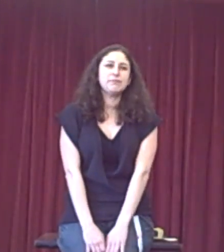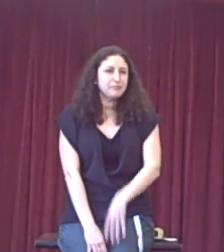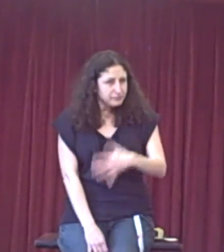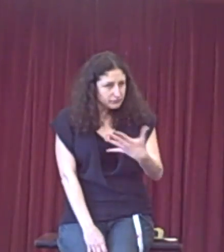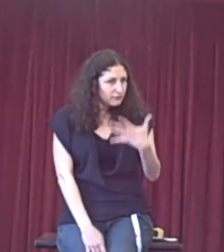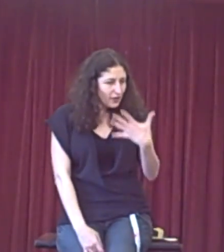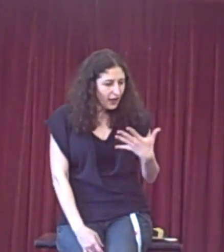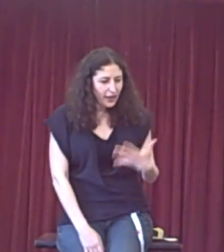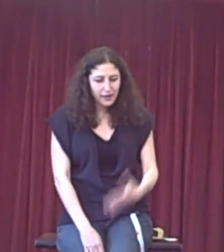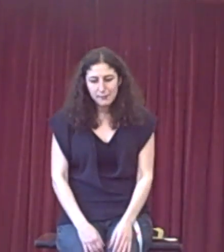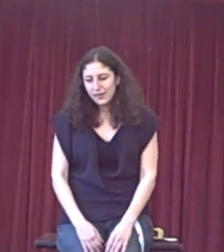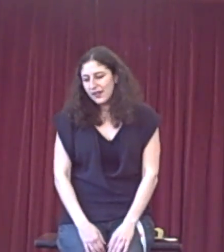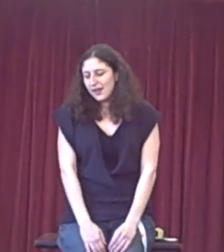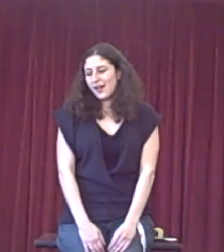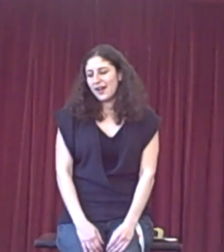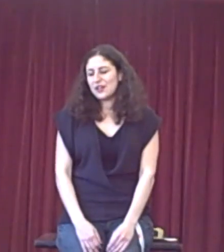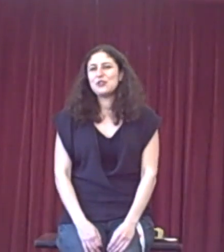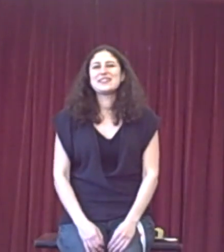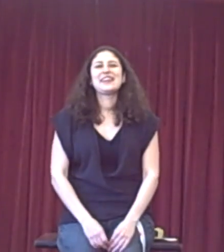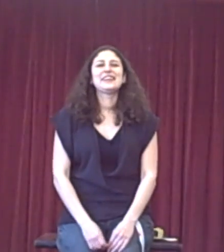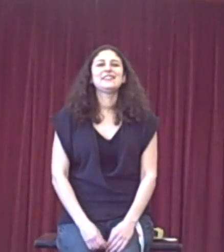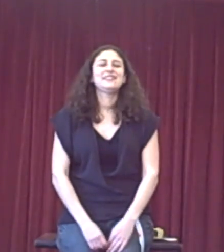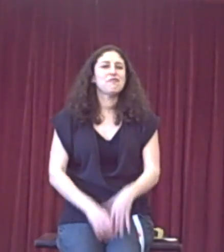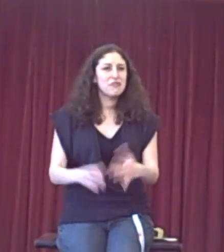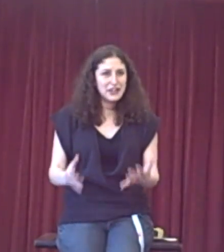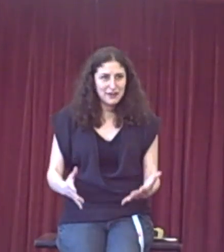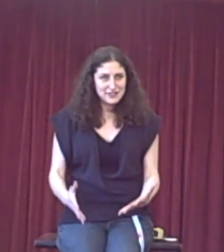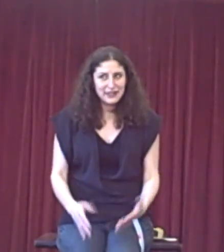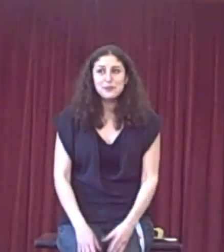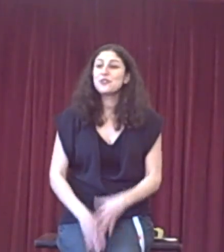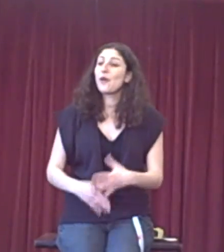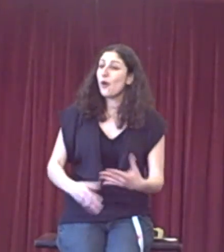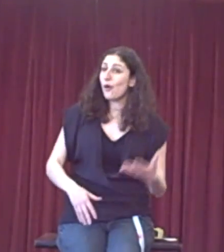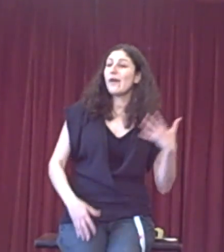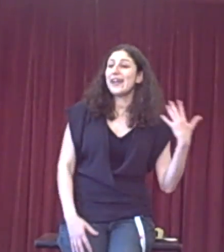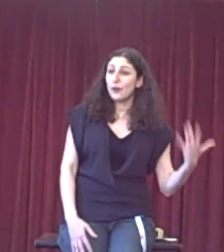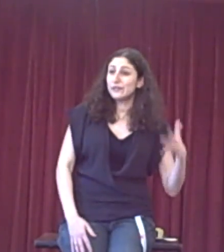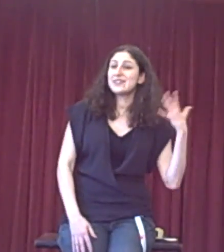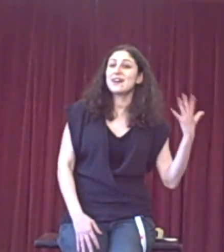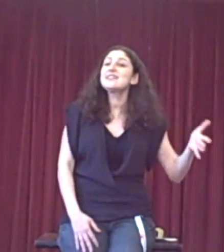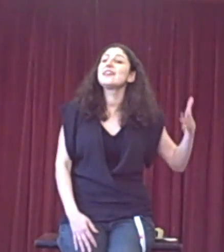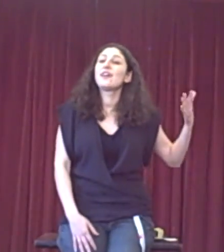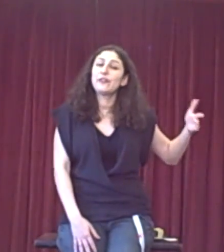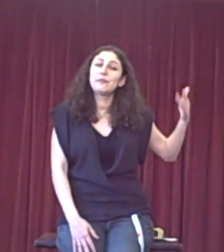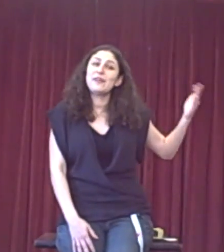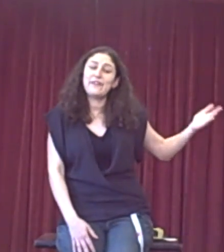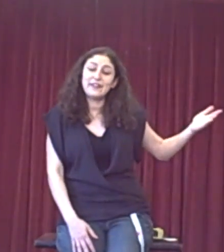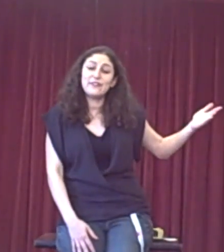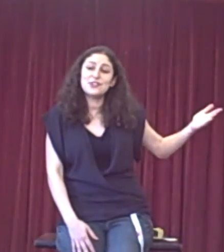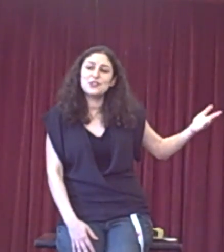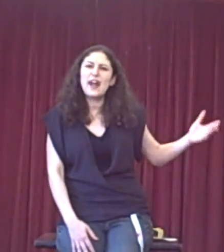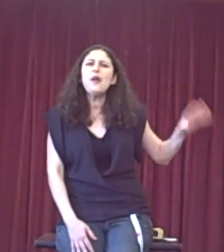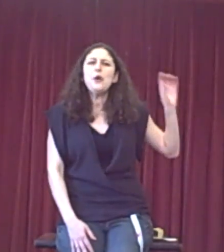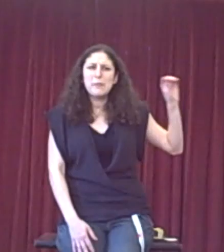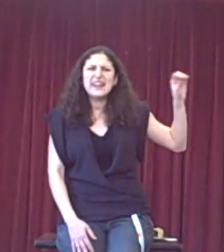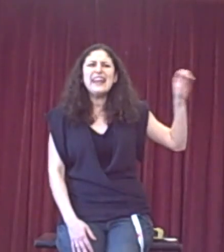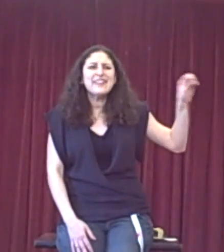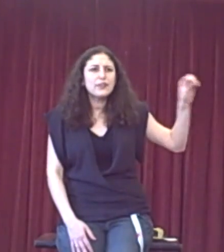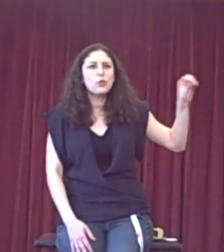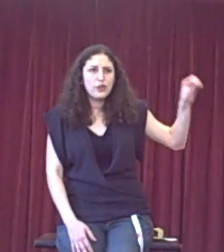really aggressive language, it often does, and it can often be effective to do that. But the key thing is, what are